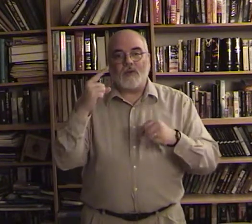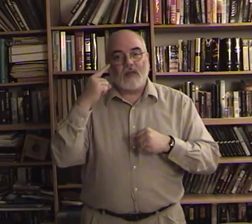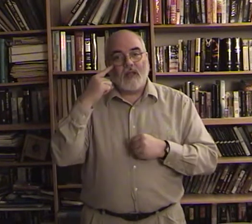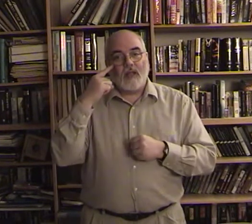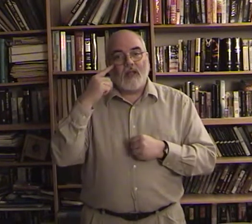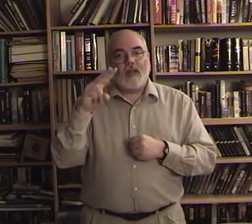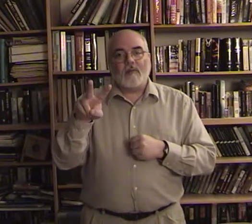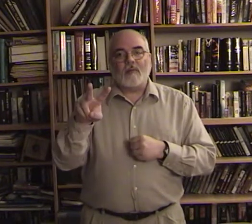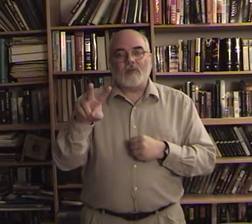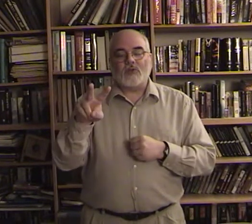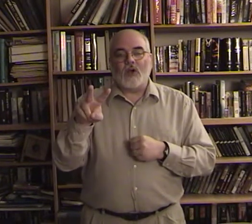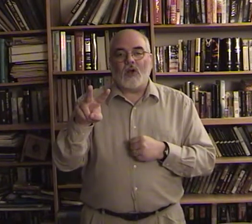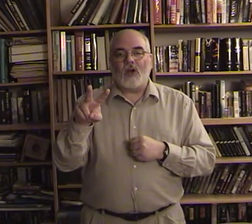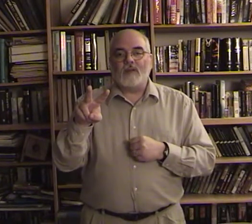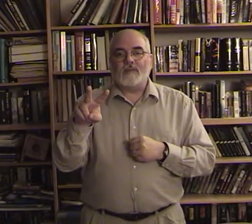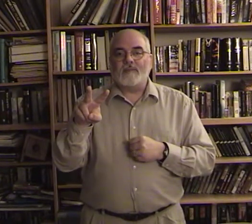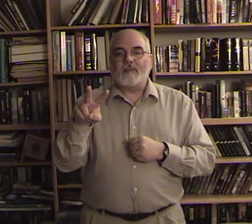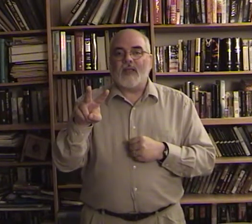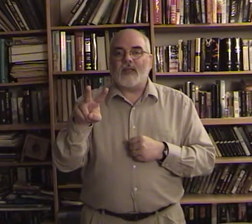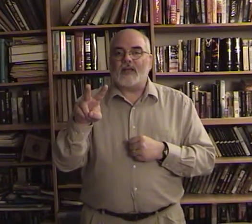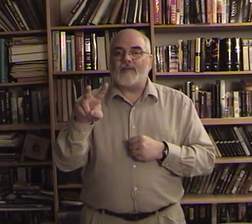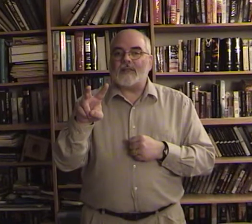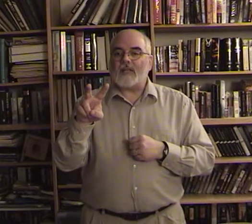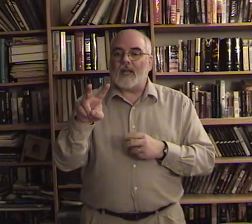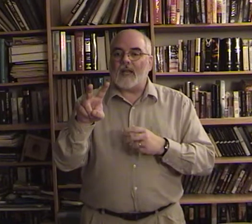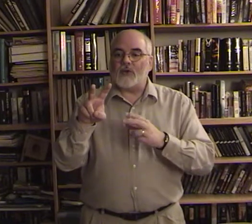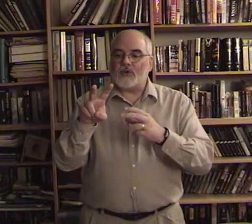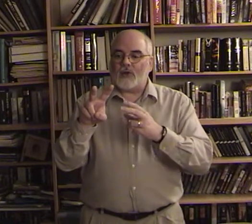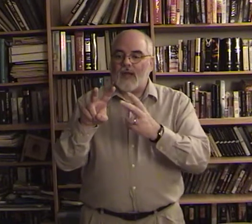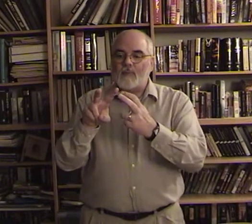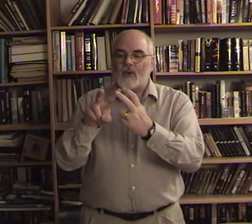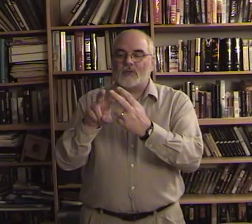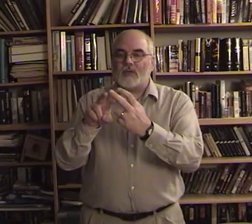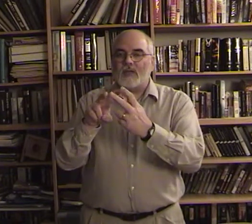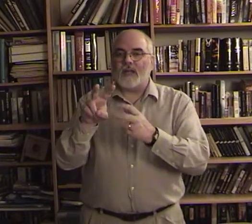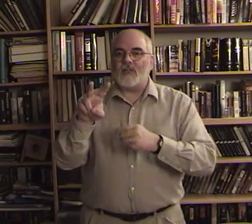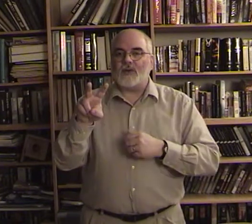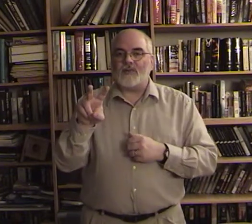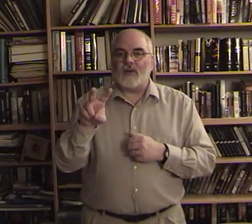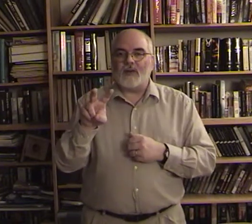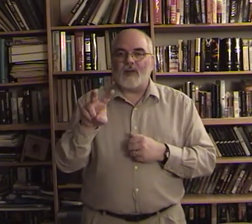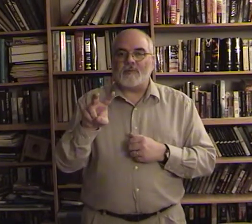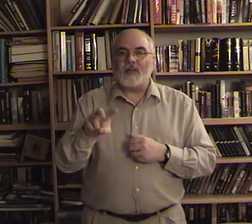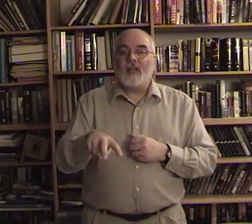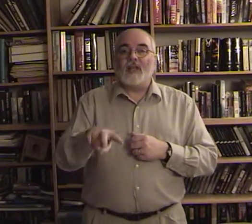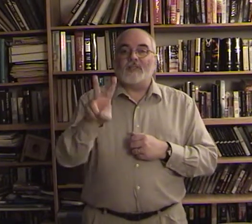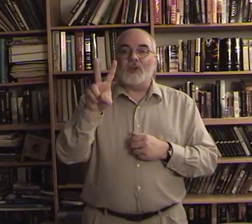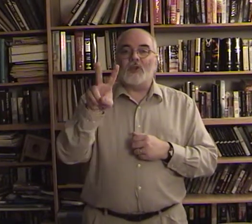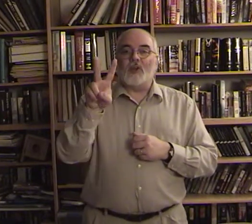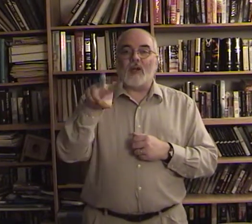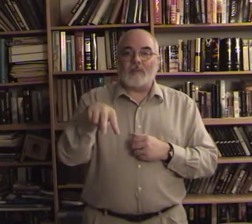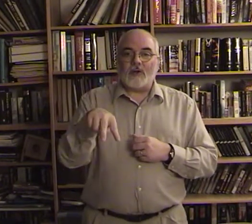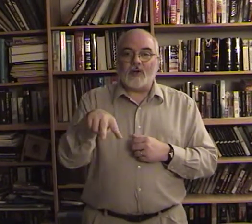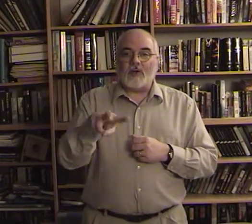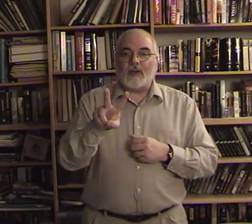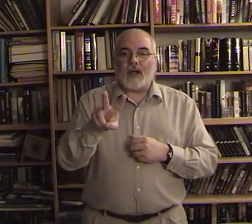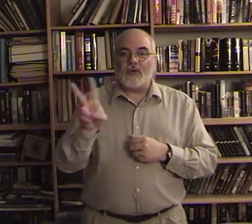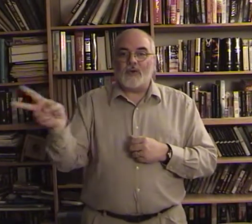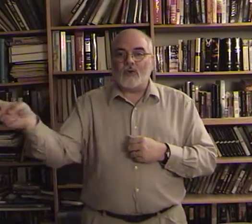saw it's kind of in sign language your eyeballs are at the end of your fingertips so you can look up and you can look down you can look